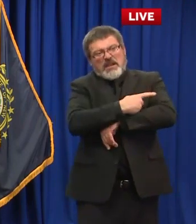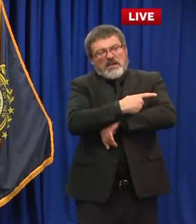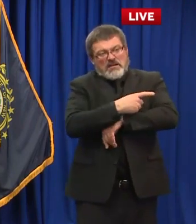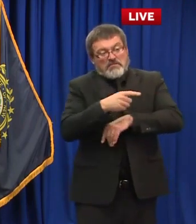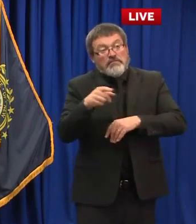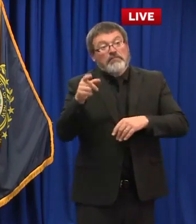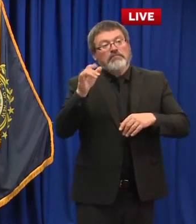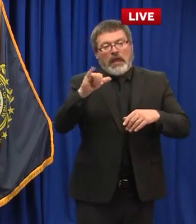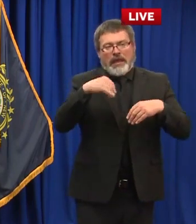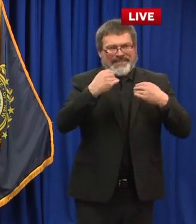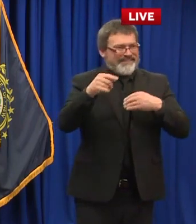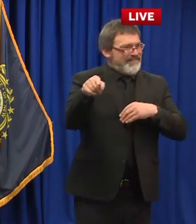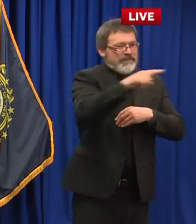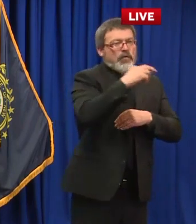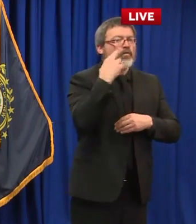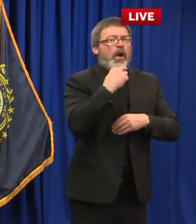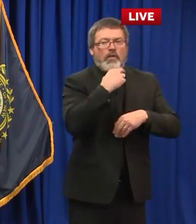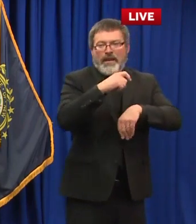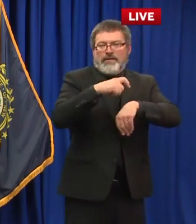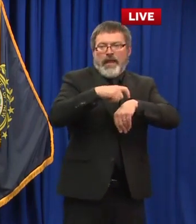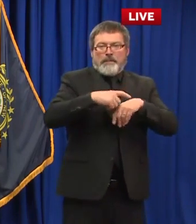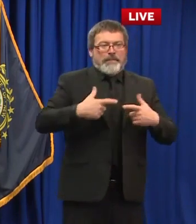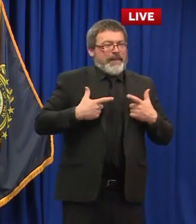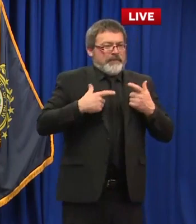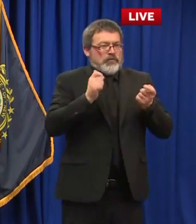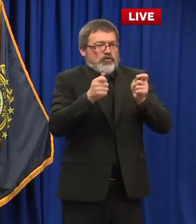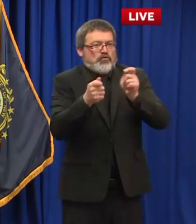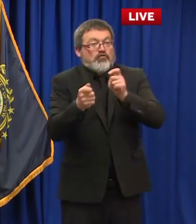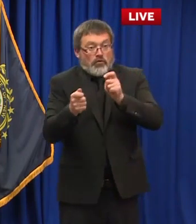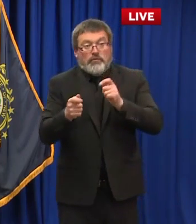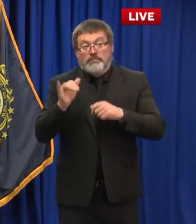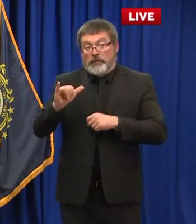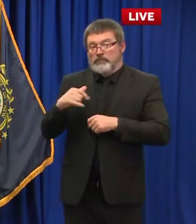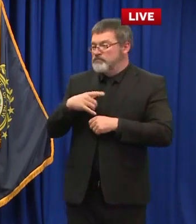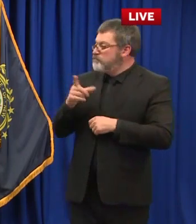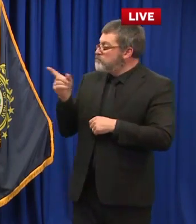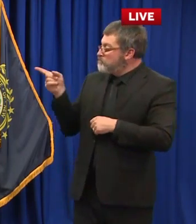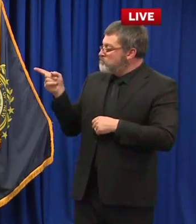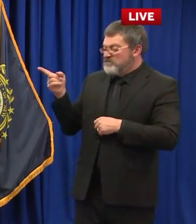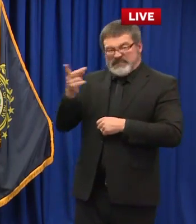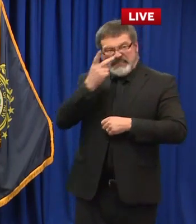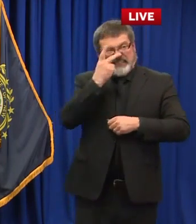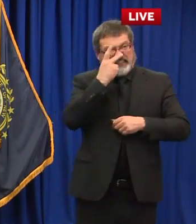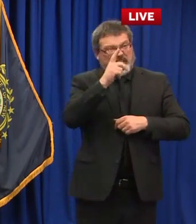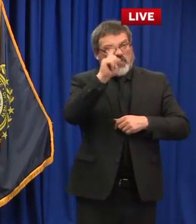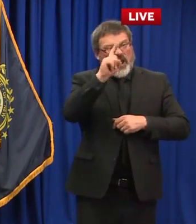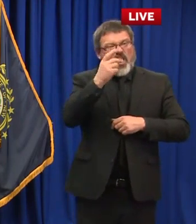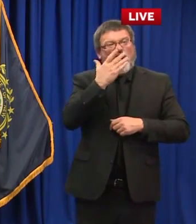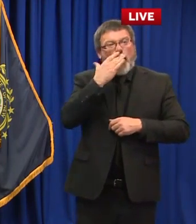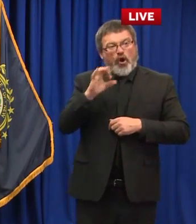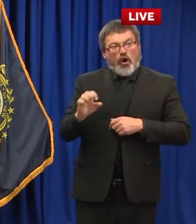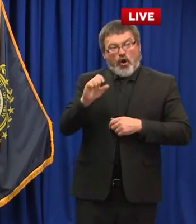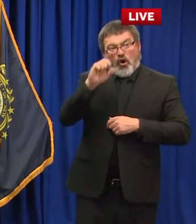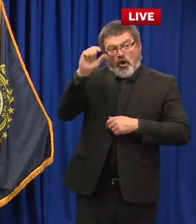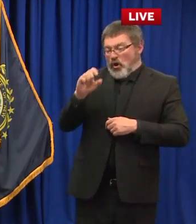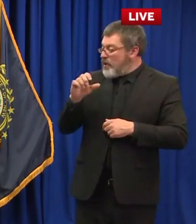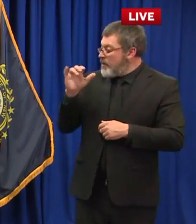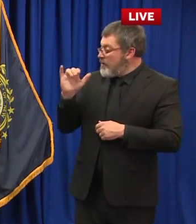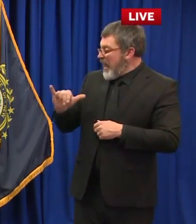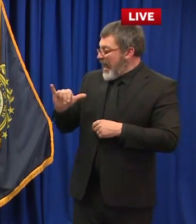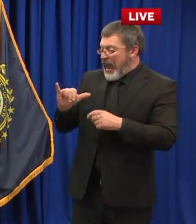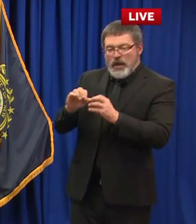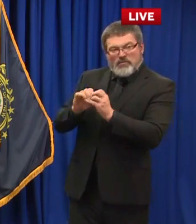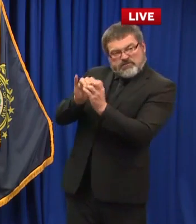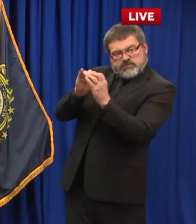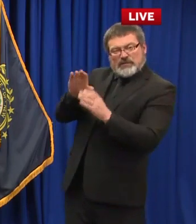facilities we what we looked at was the fact that about 85 to 90 percent in fact it's even higher now it's about 90 plus